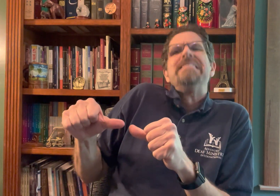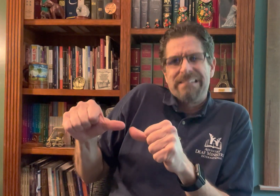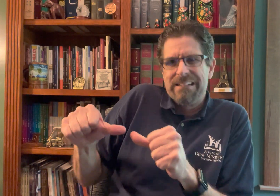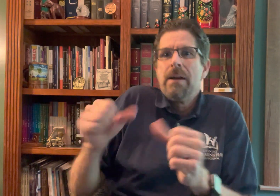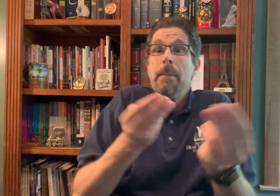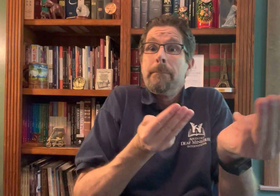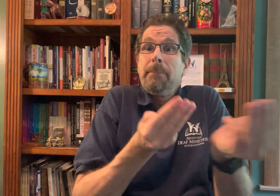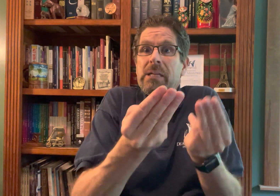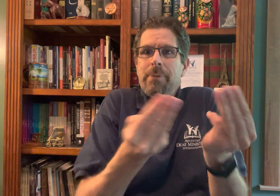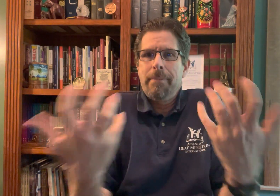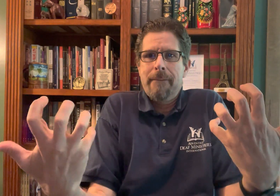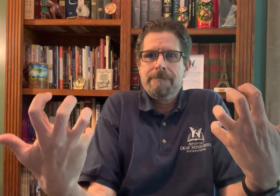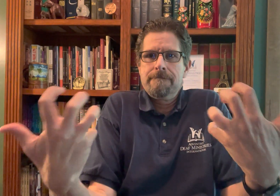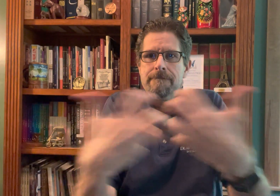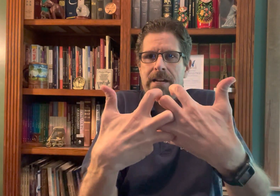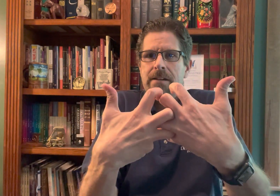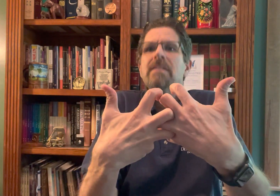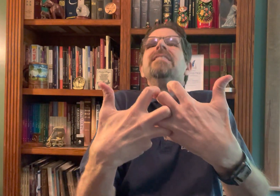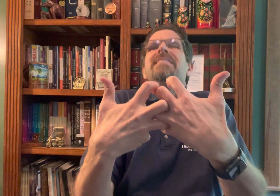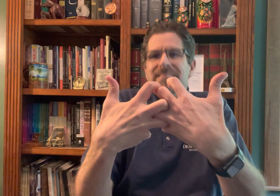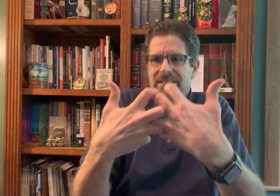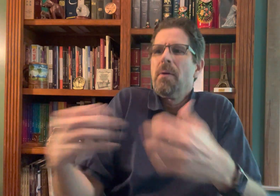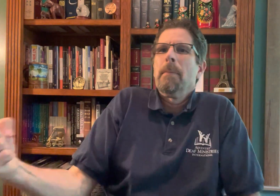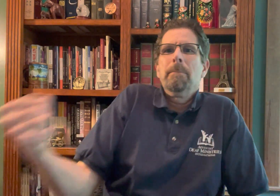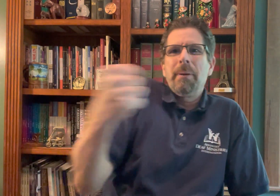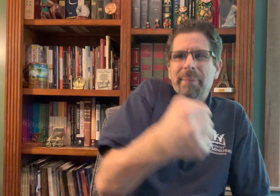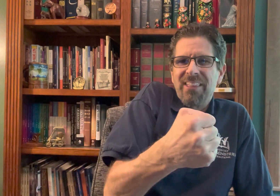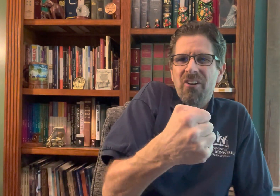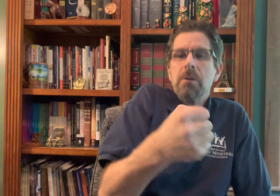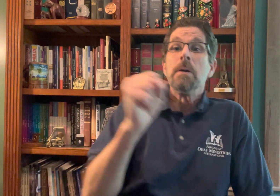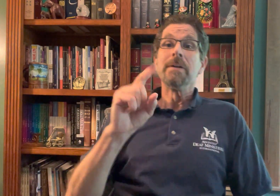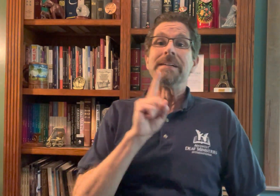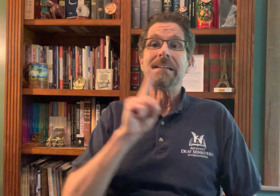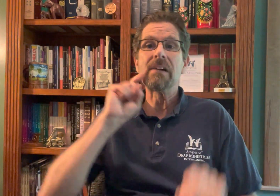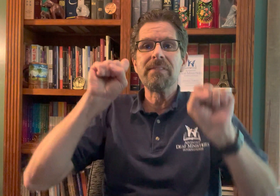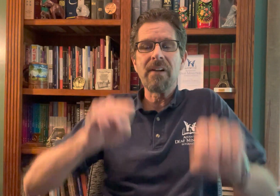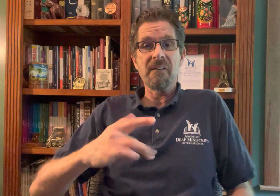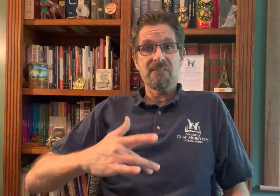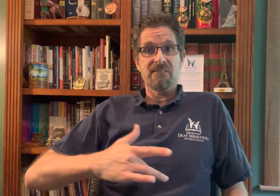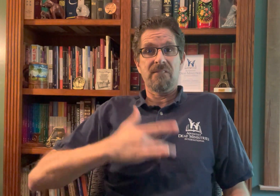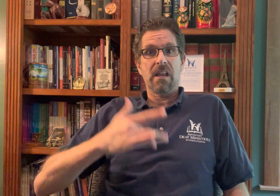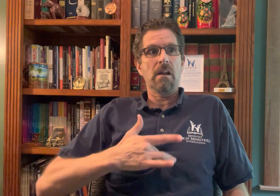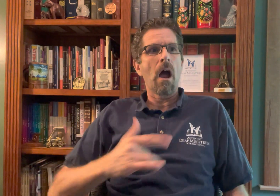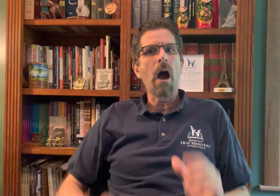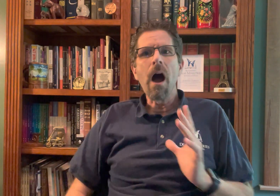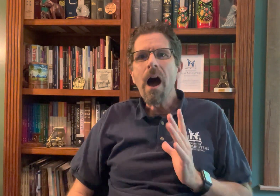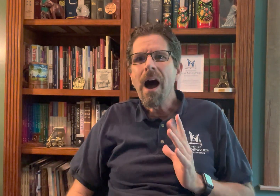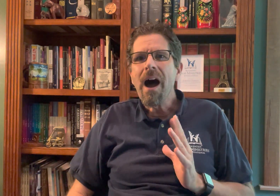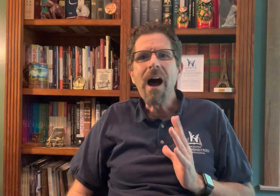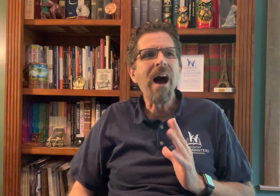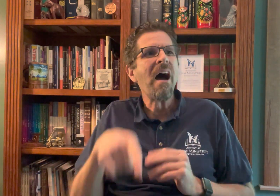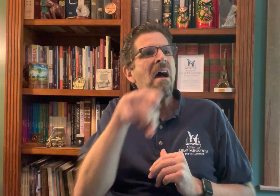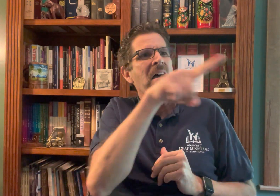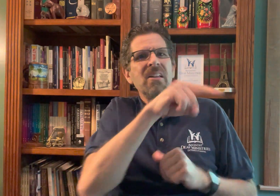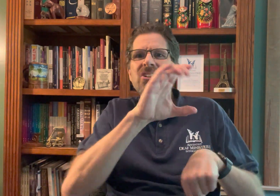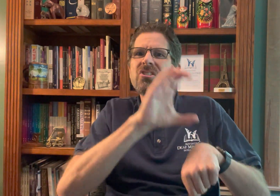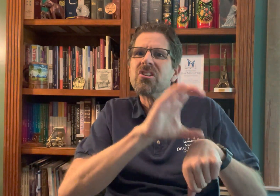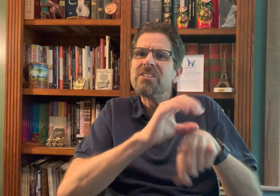invest in the deaf in your church, in your community. Seek to help them understand their gifts,